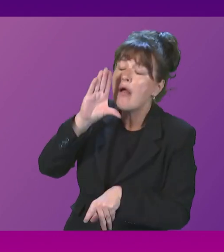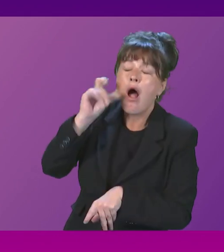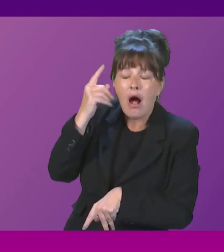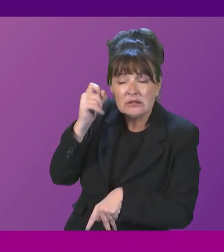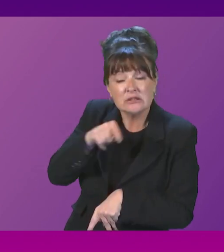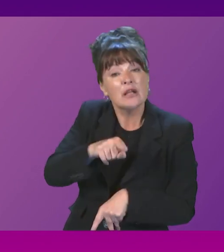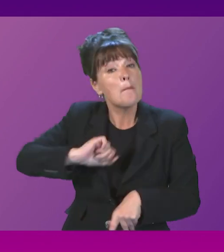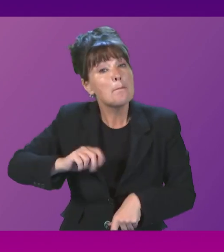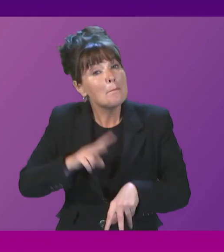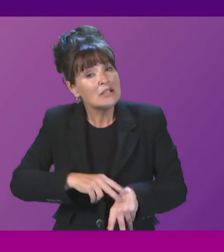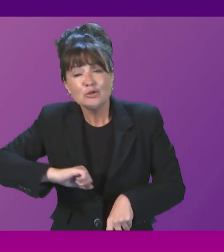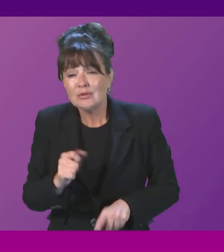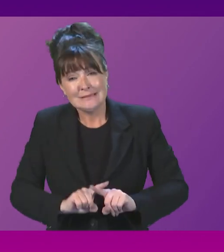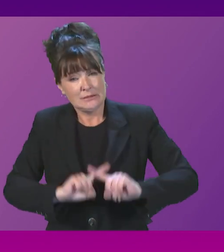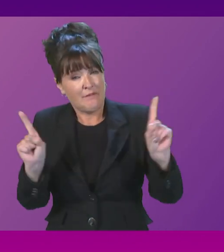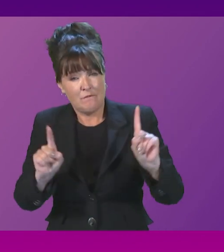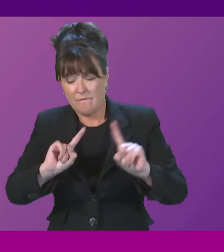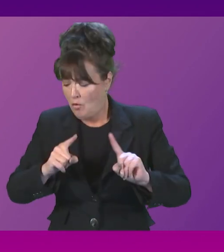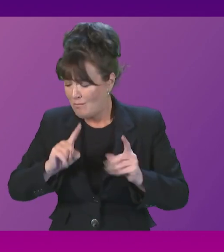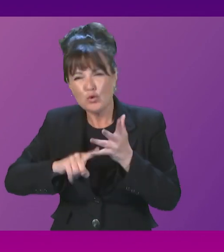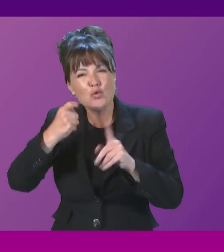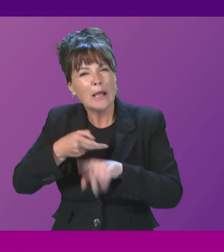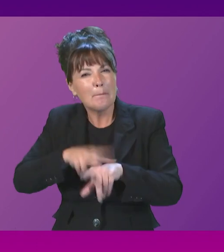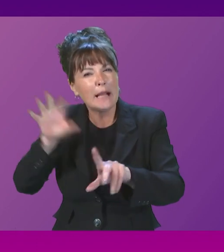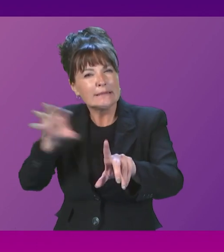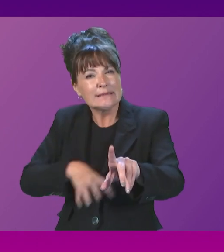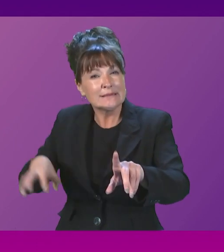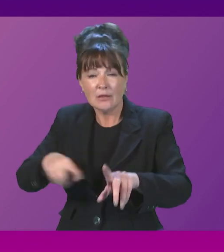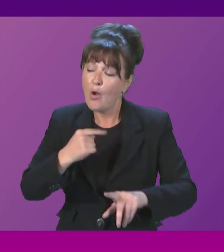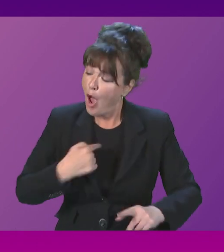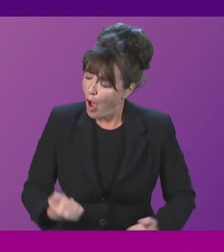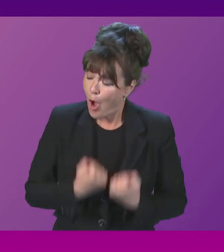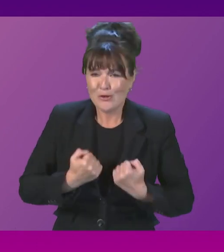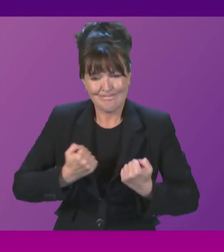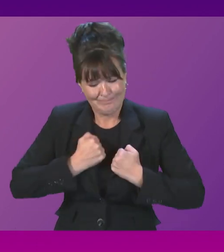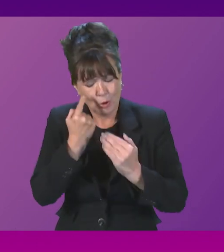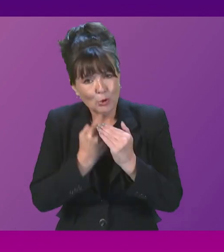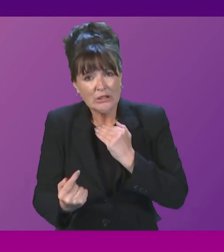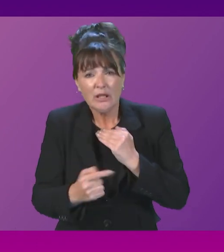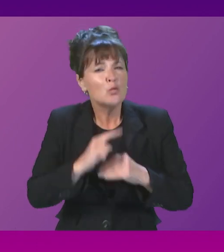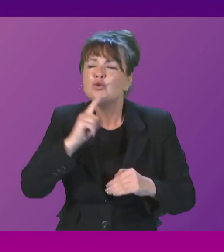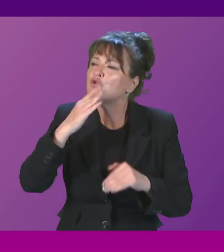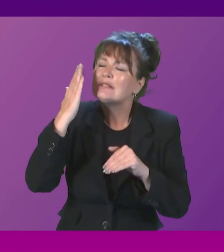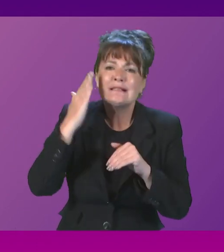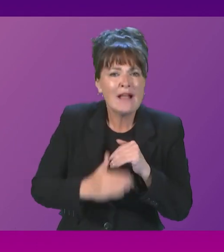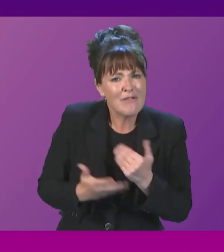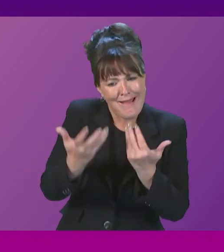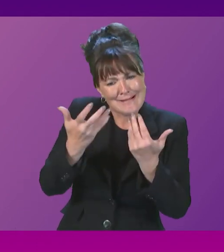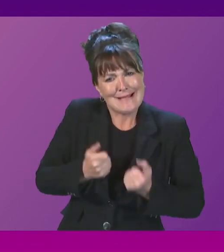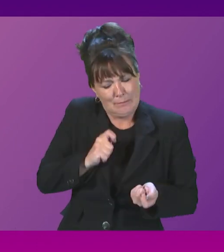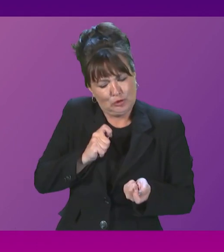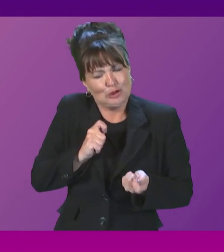UK, police services in Scotland have a distinct nature, and we should never accept losing that.